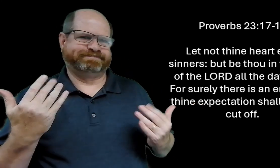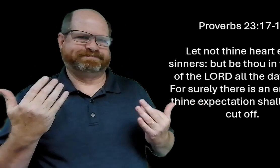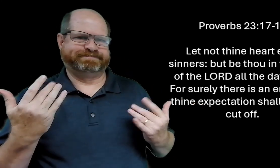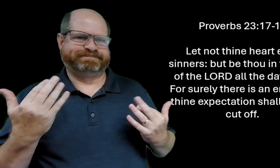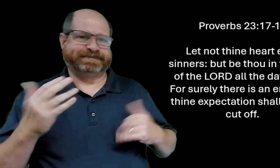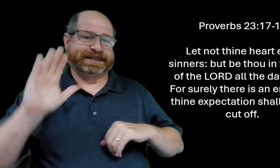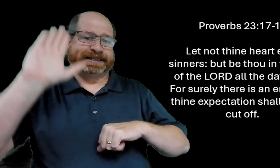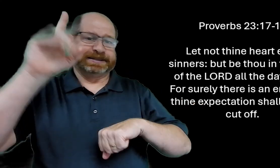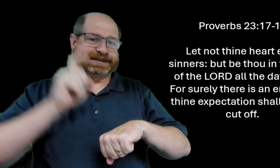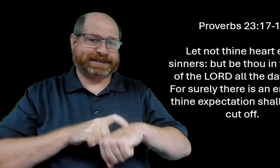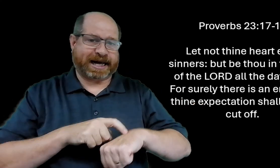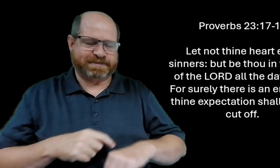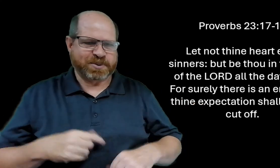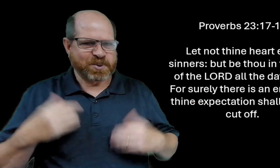he waited for god's timing